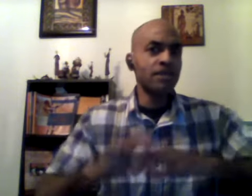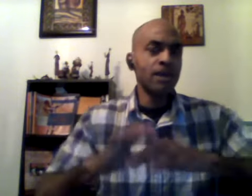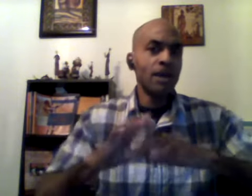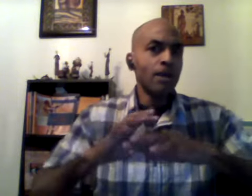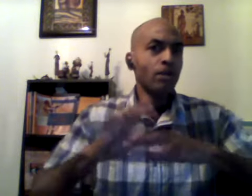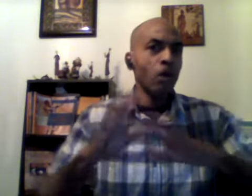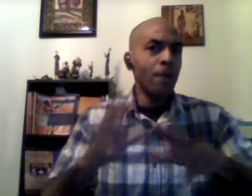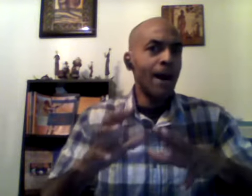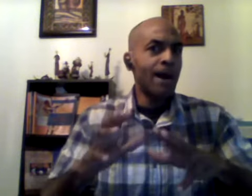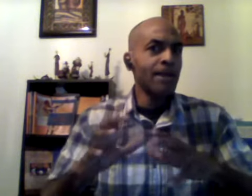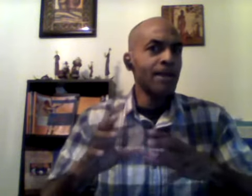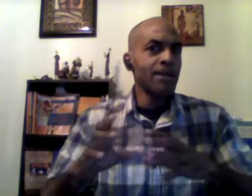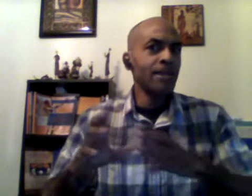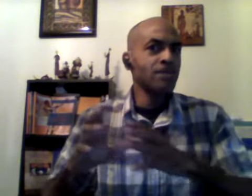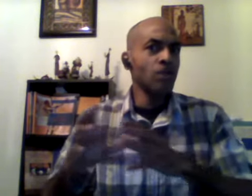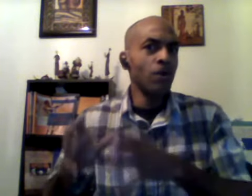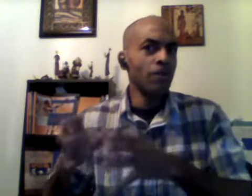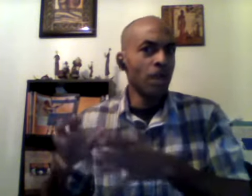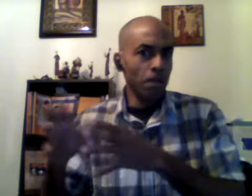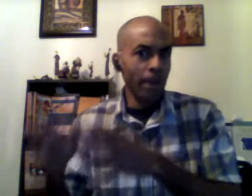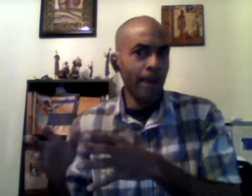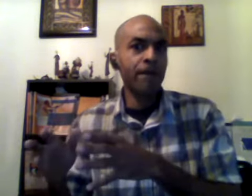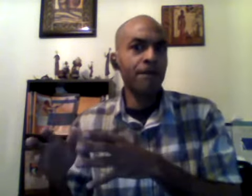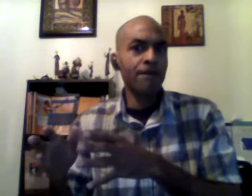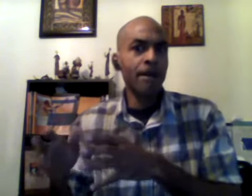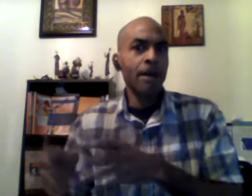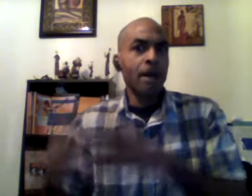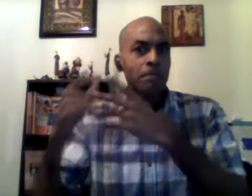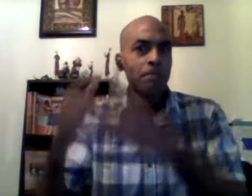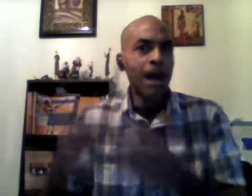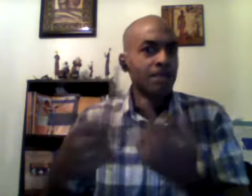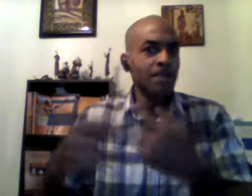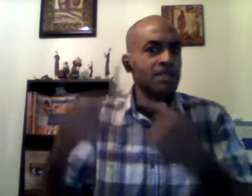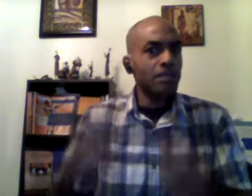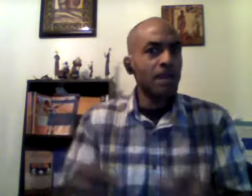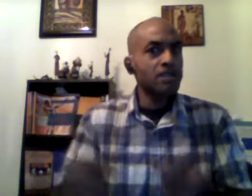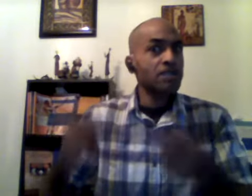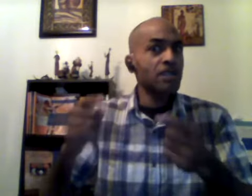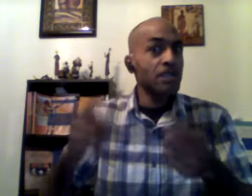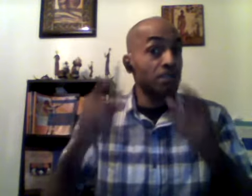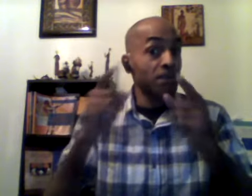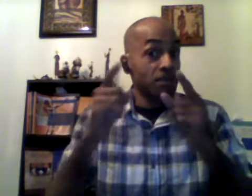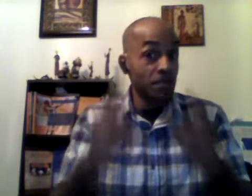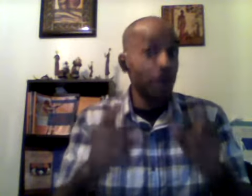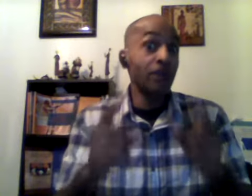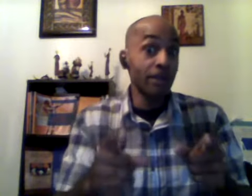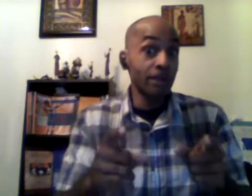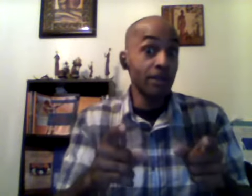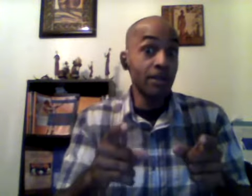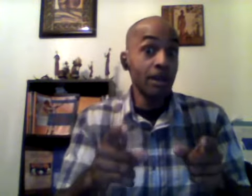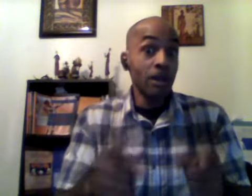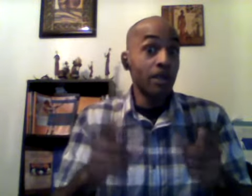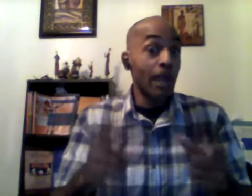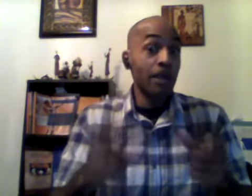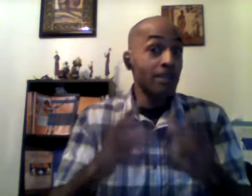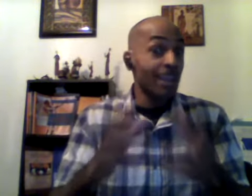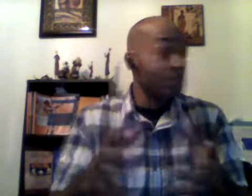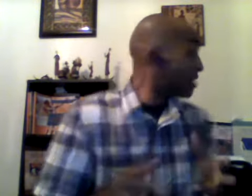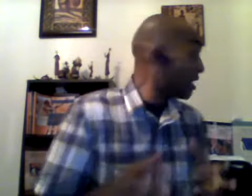nobody that's on their path my this message is pacific they they say